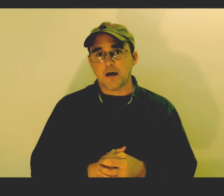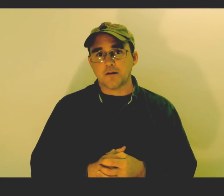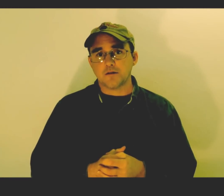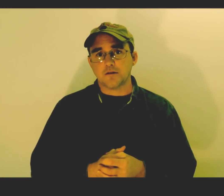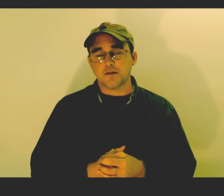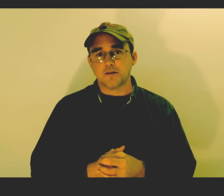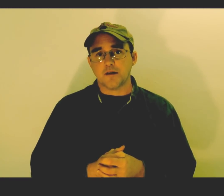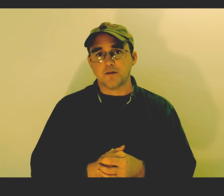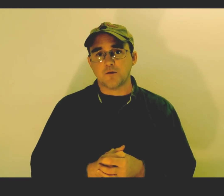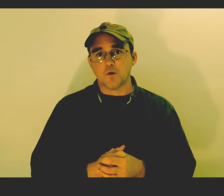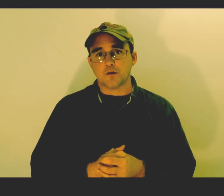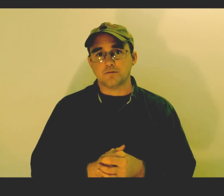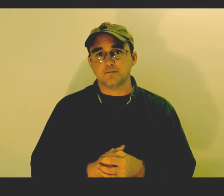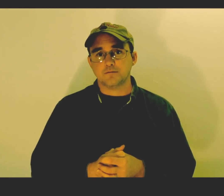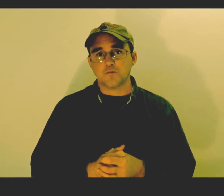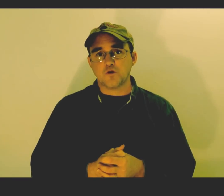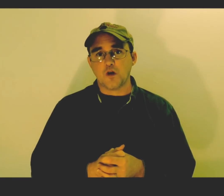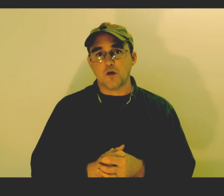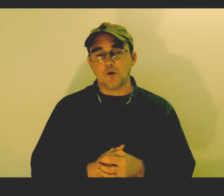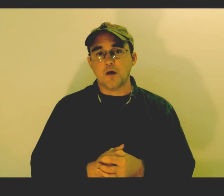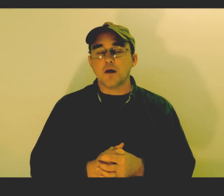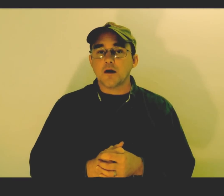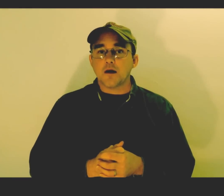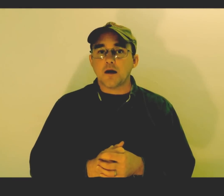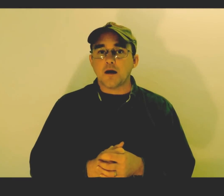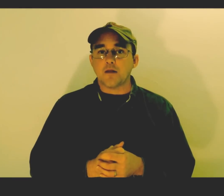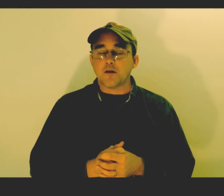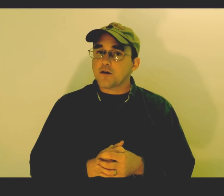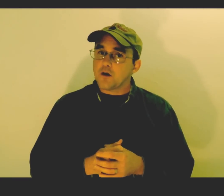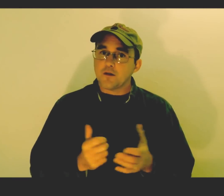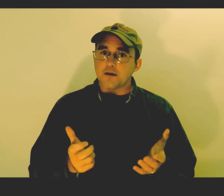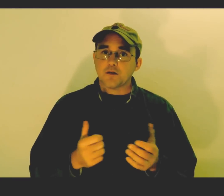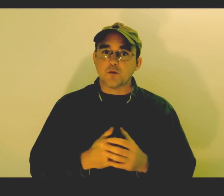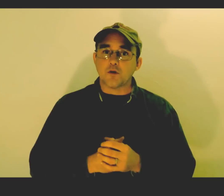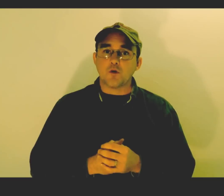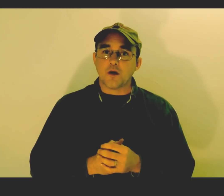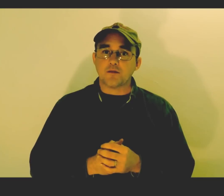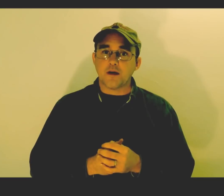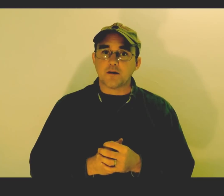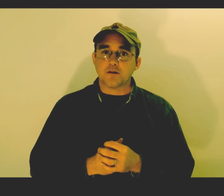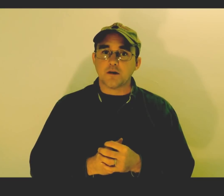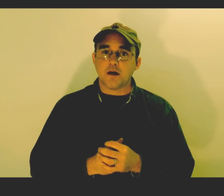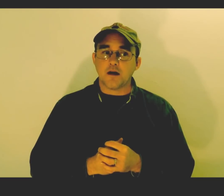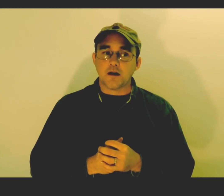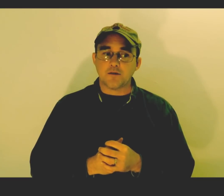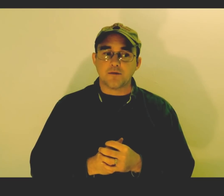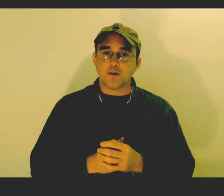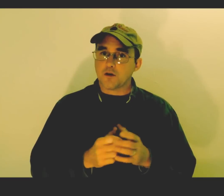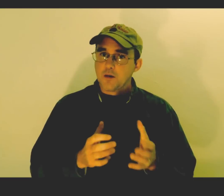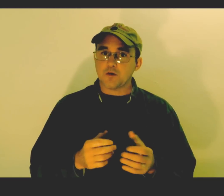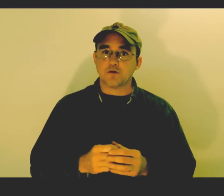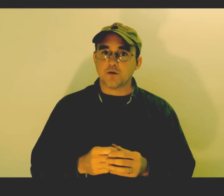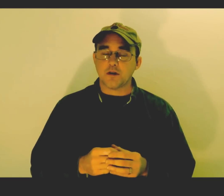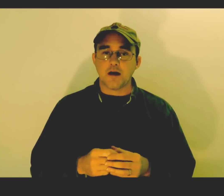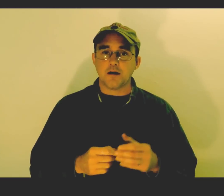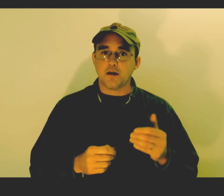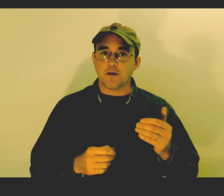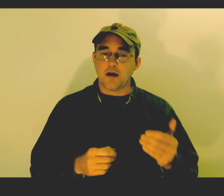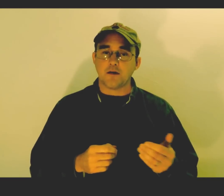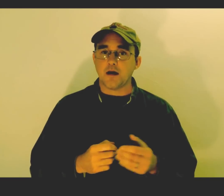it's at 7.4. And so, there you go, that's a real quick fix. If your chemicals are in line, and you're having a